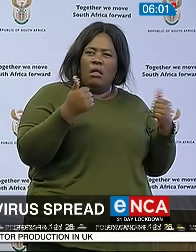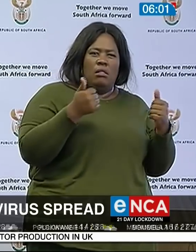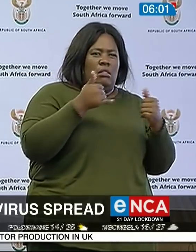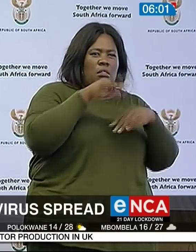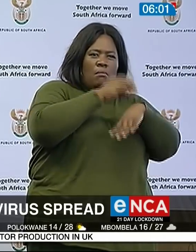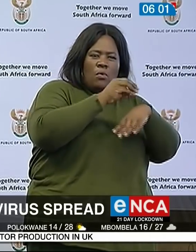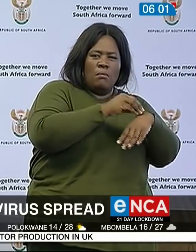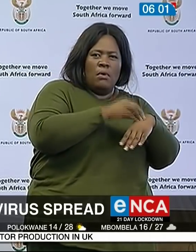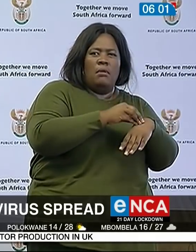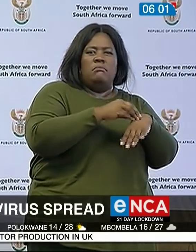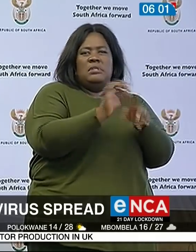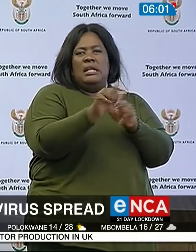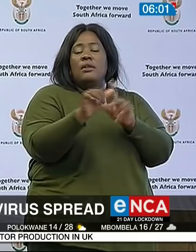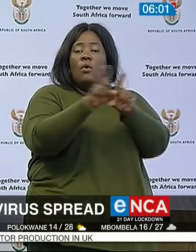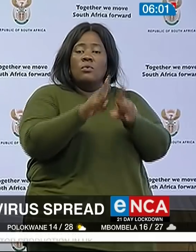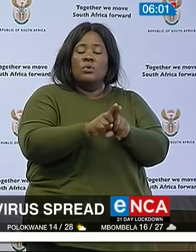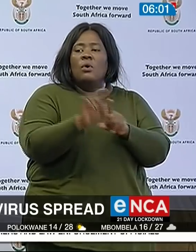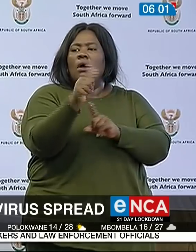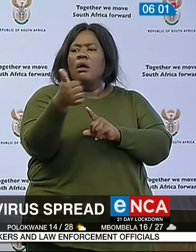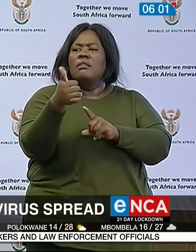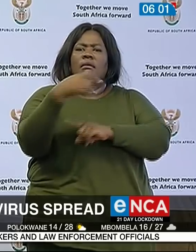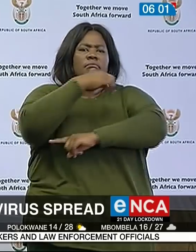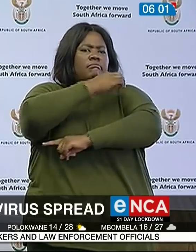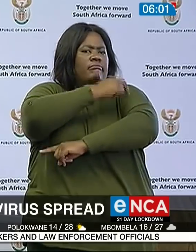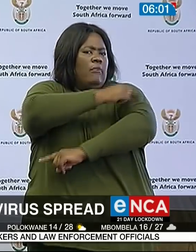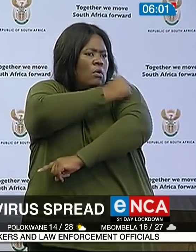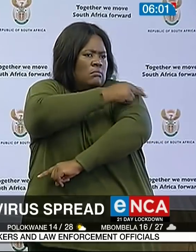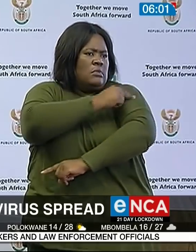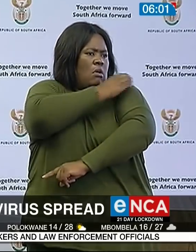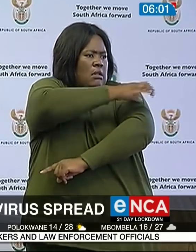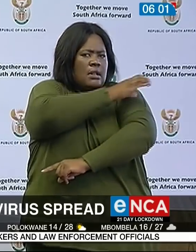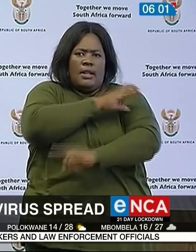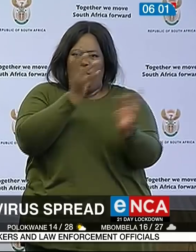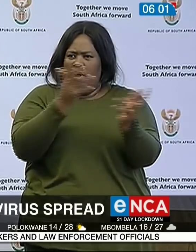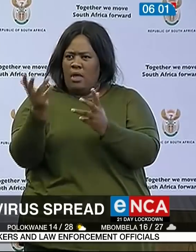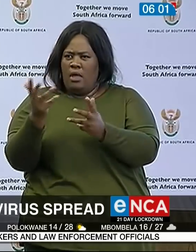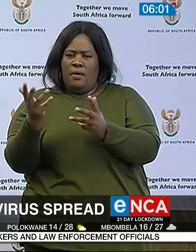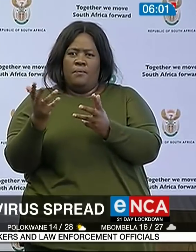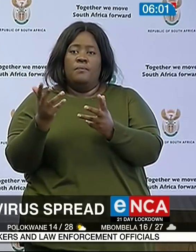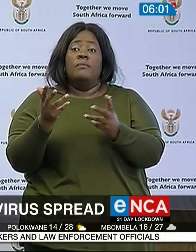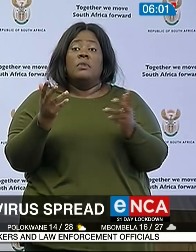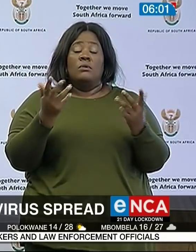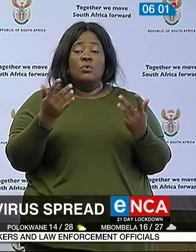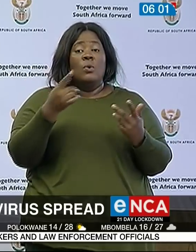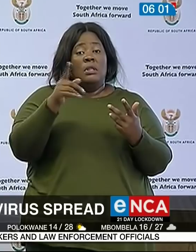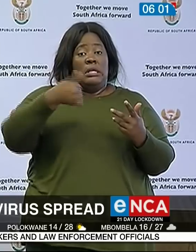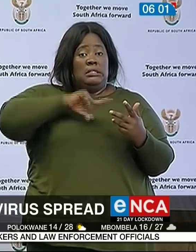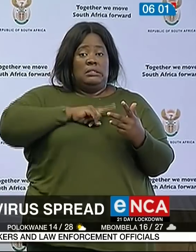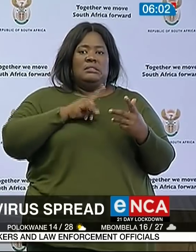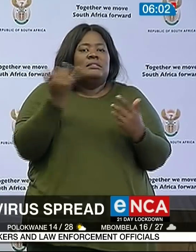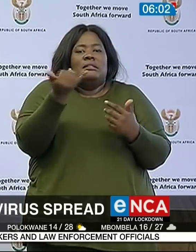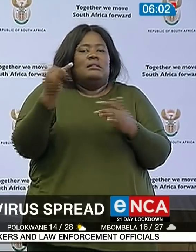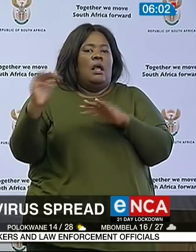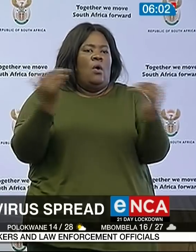the location of health and other facilities amongst others. This is becoming a core of our war against